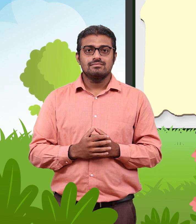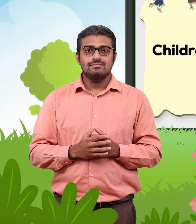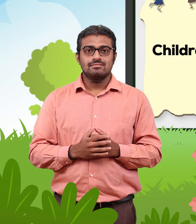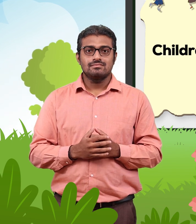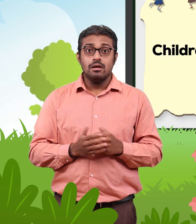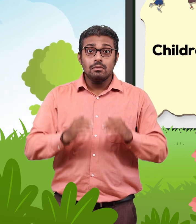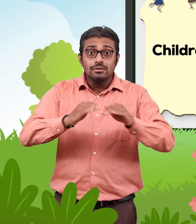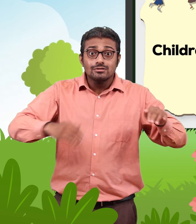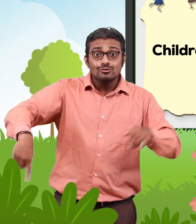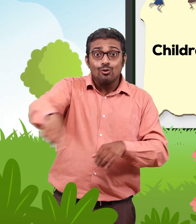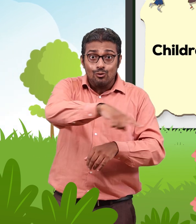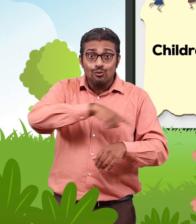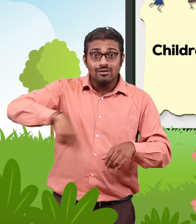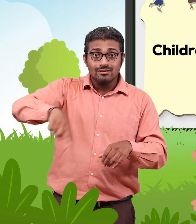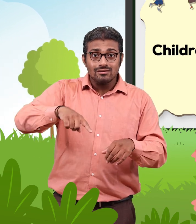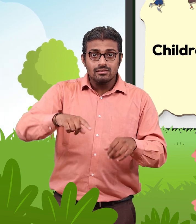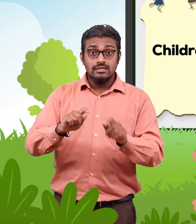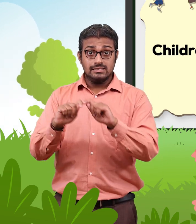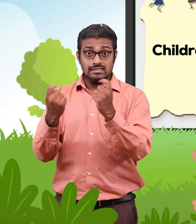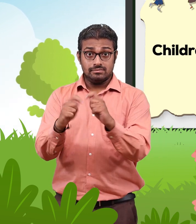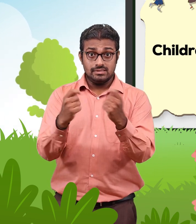Children can divide themselves into two teams.